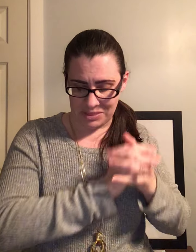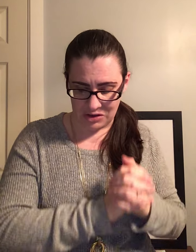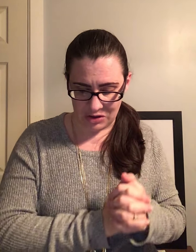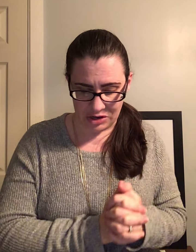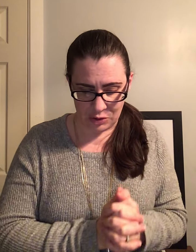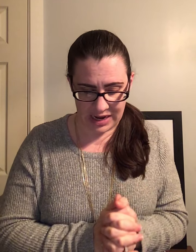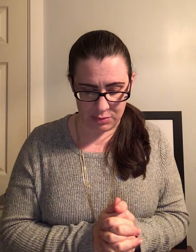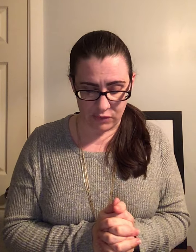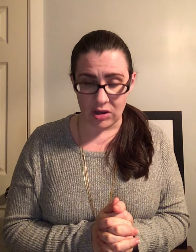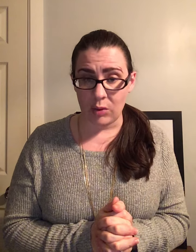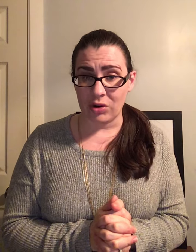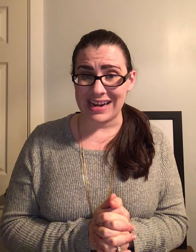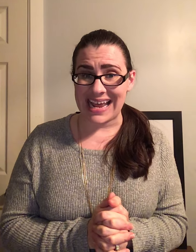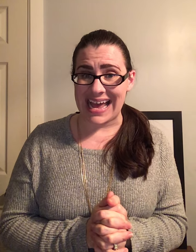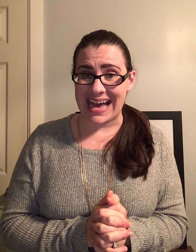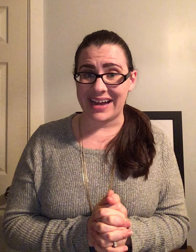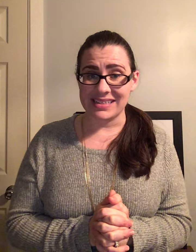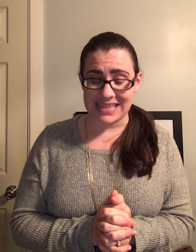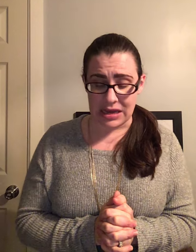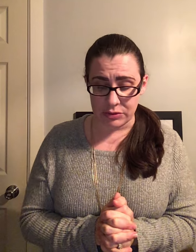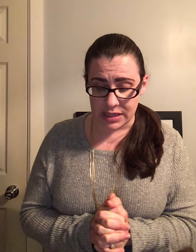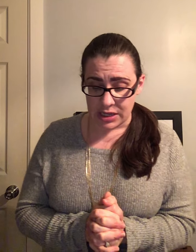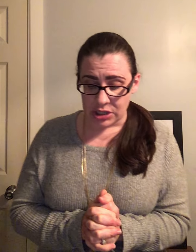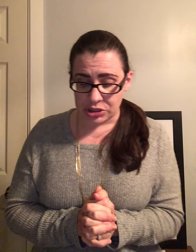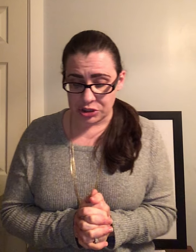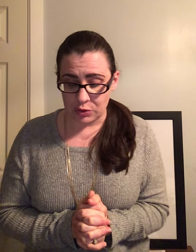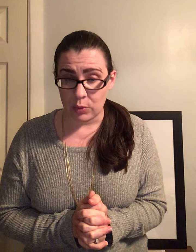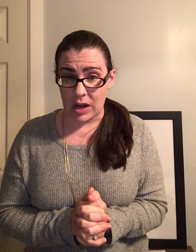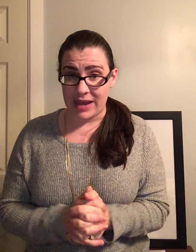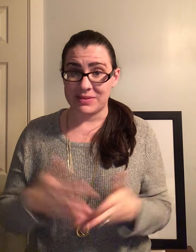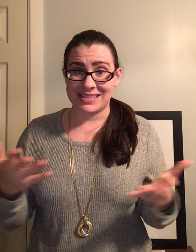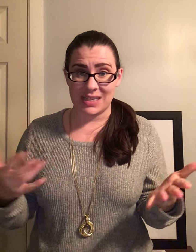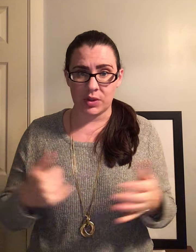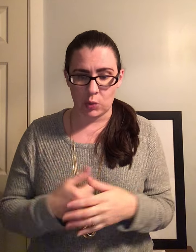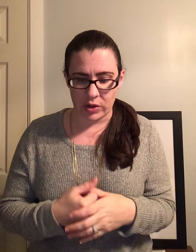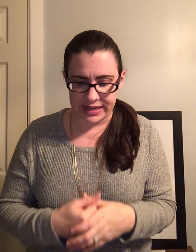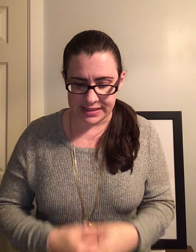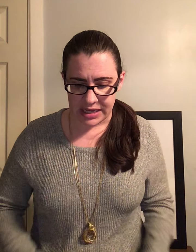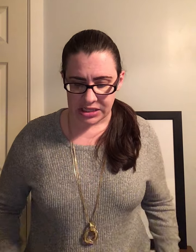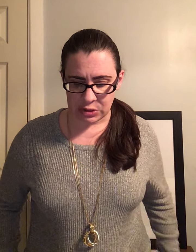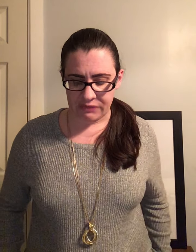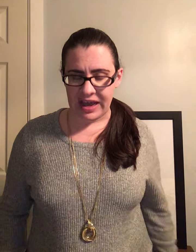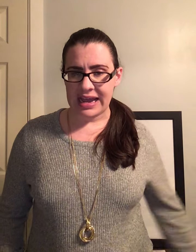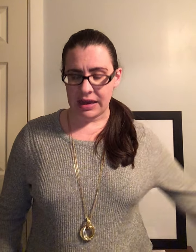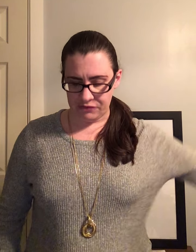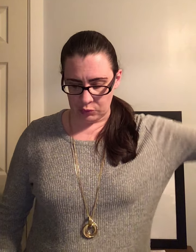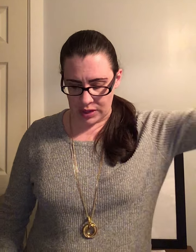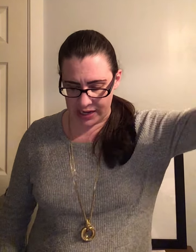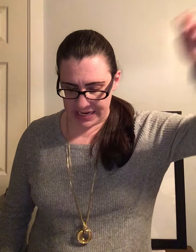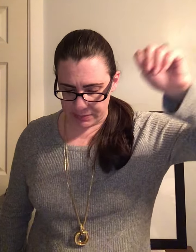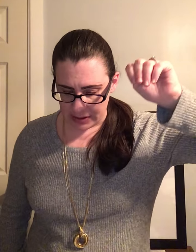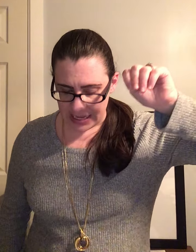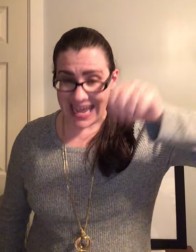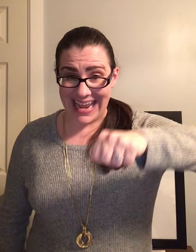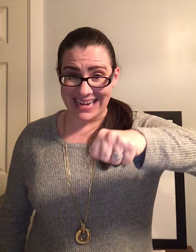Good. Okay, moving on. We're going to add a sound to a rhyme to see what the word is. So if I have the rhyme ate